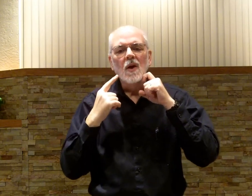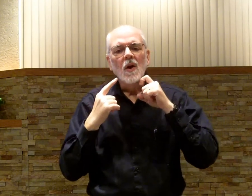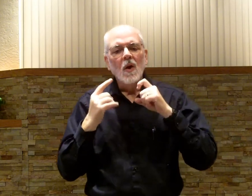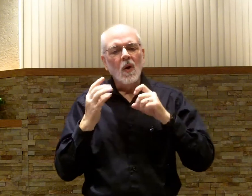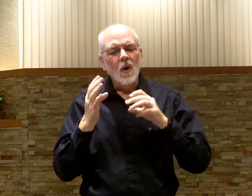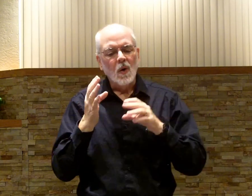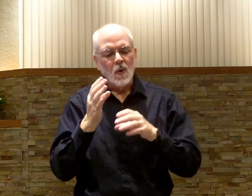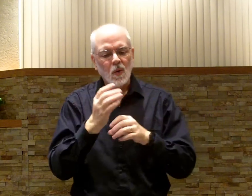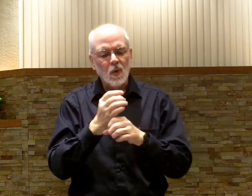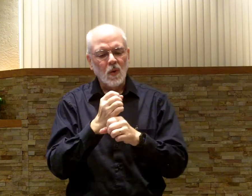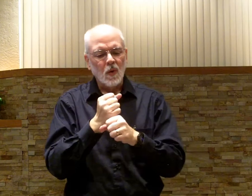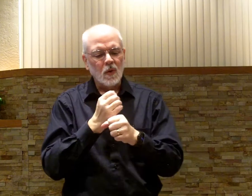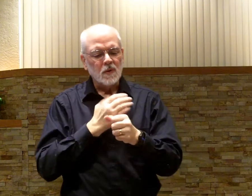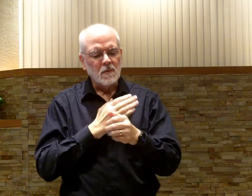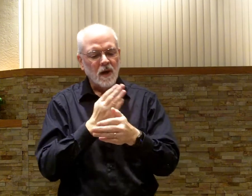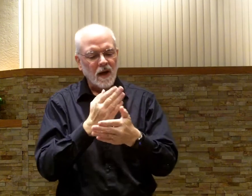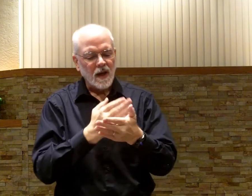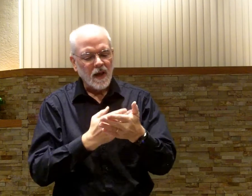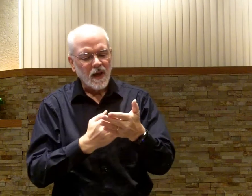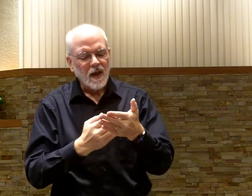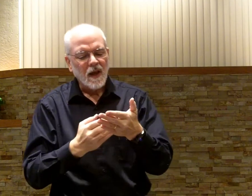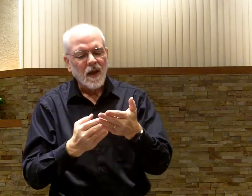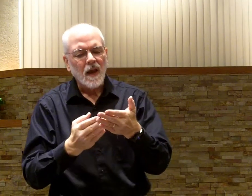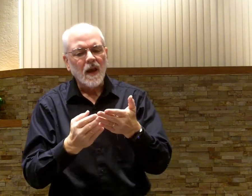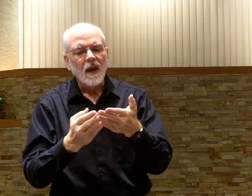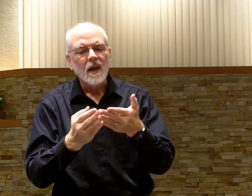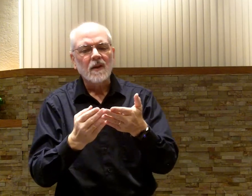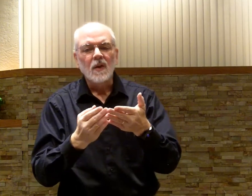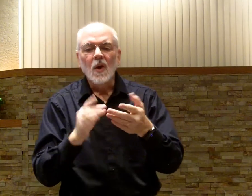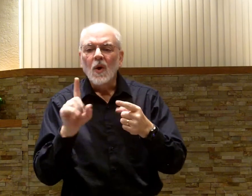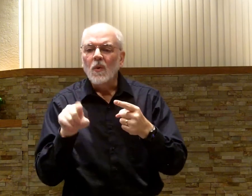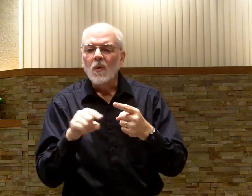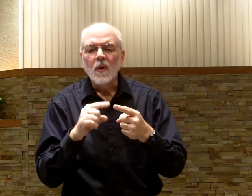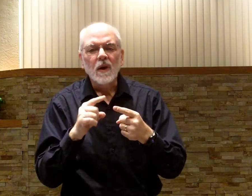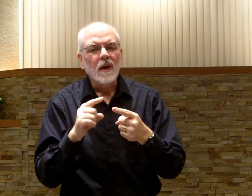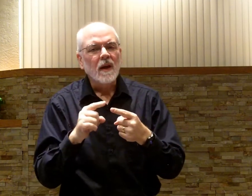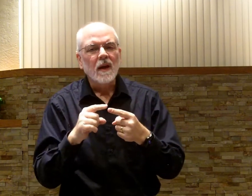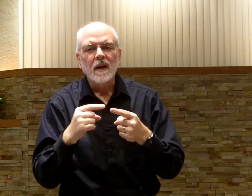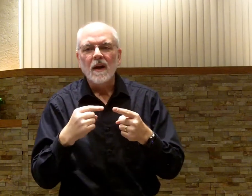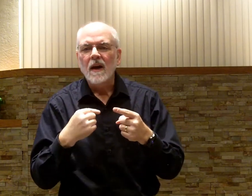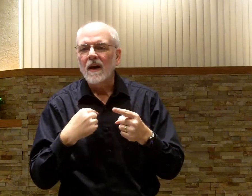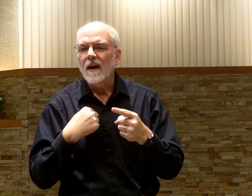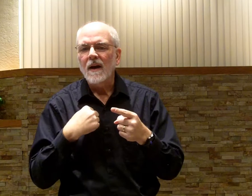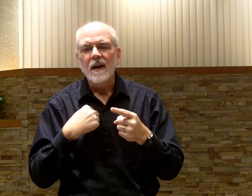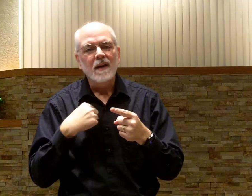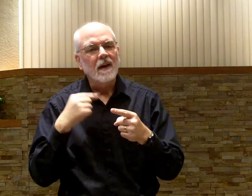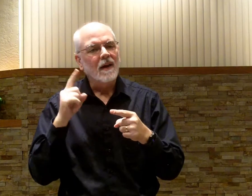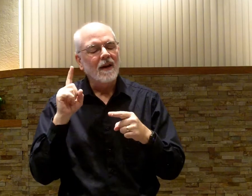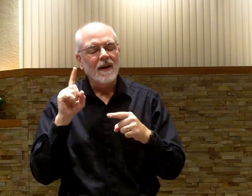holds my hand when I can,